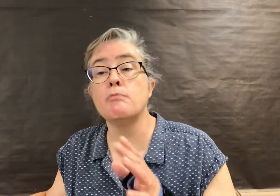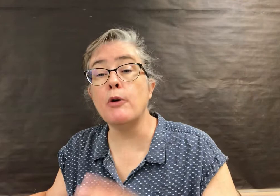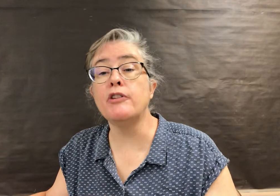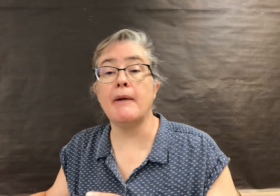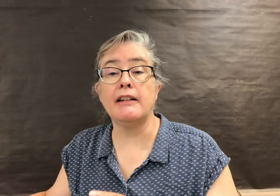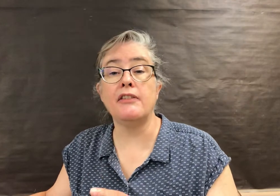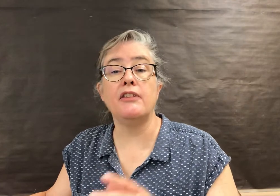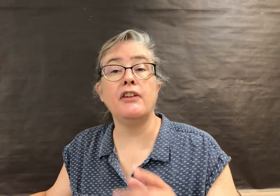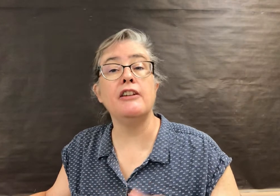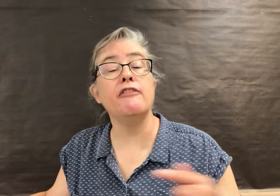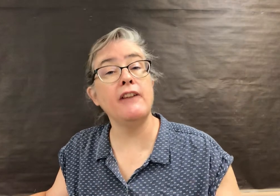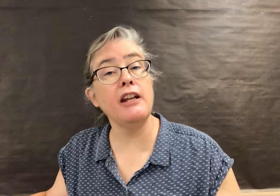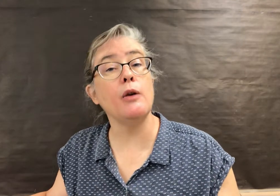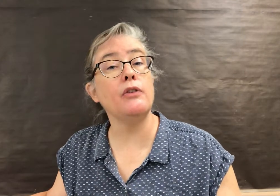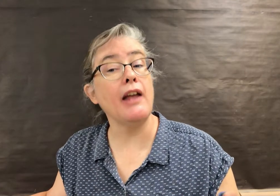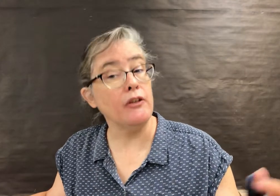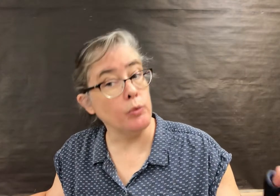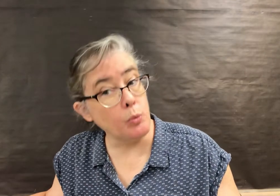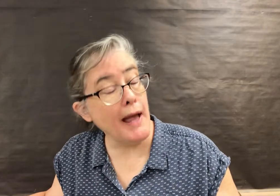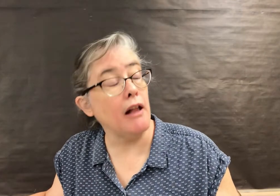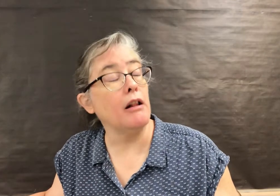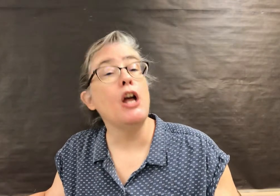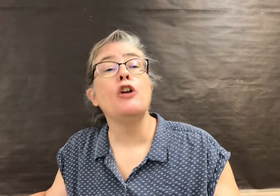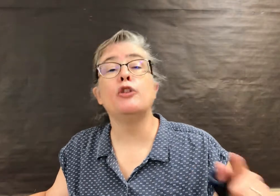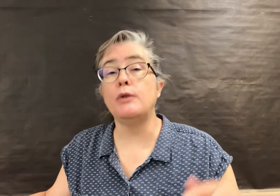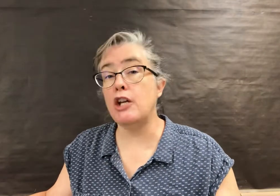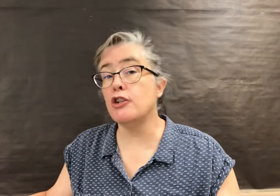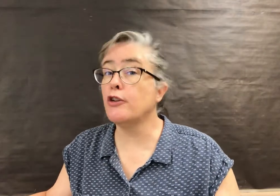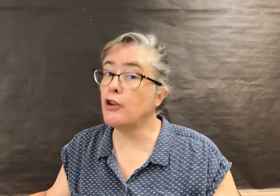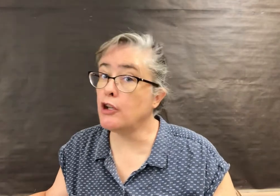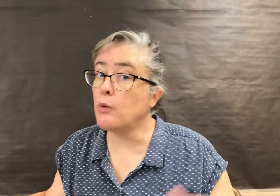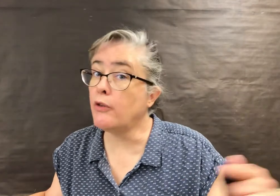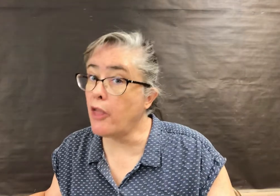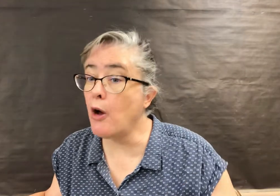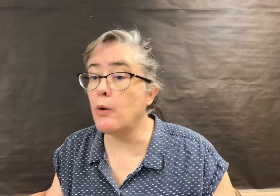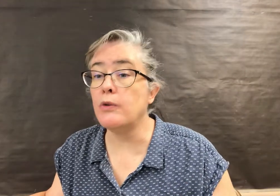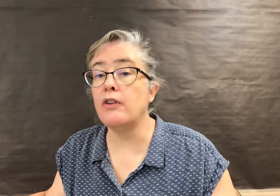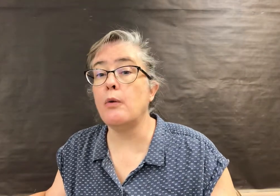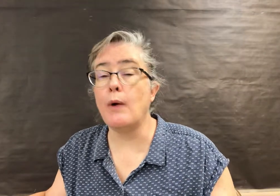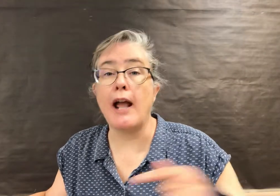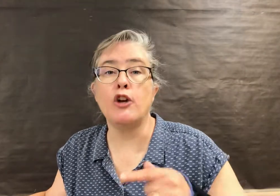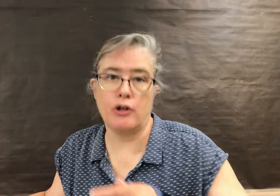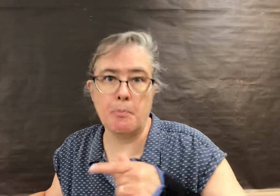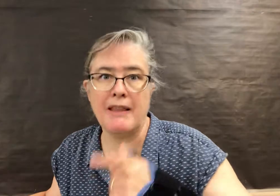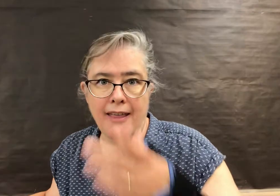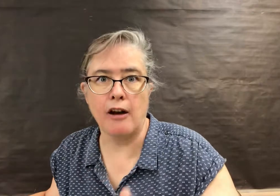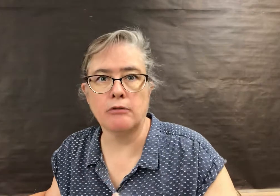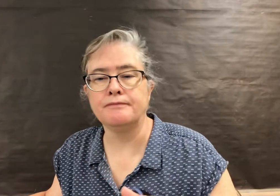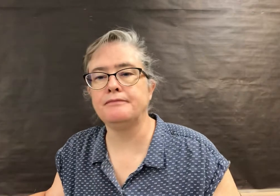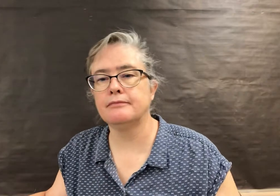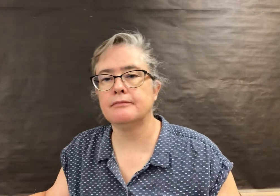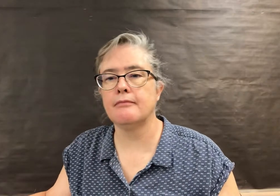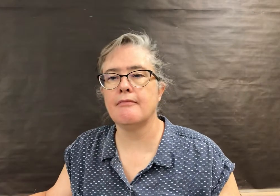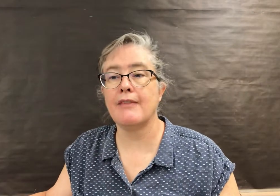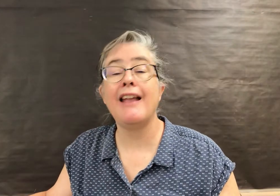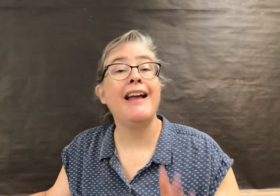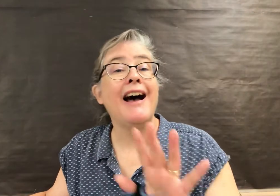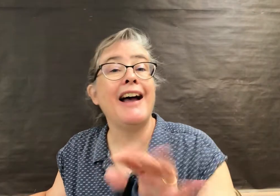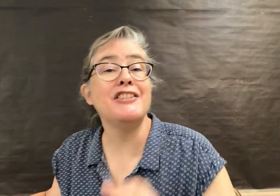most of my lessons into videos as well so teachers could use those when I couldn't be there. I